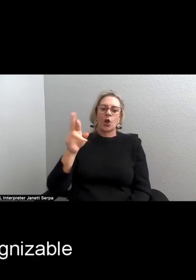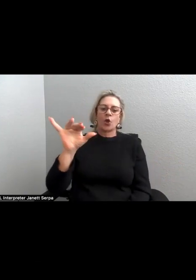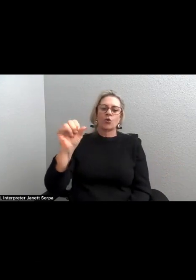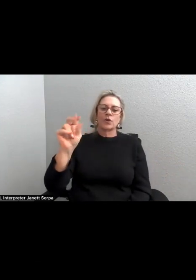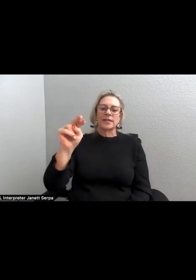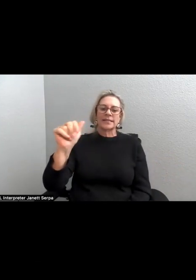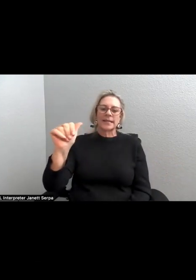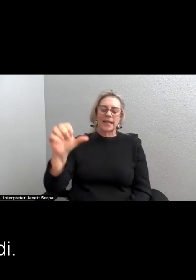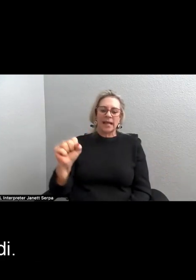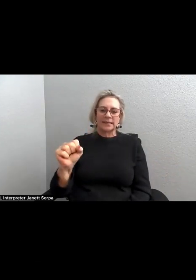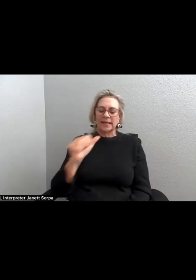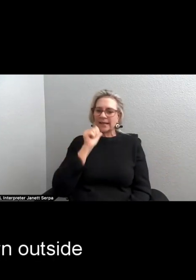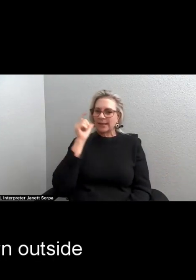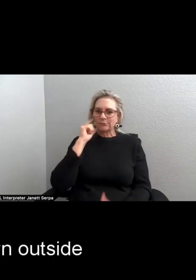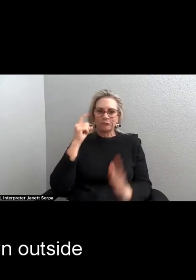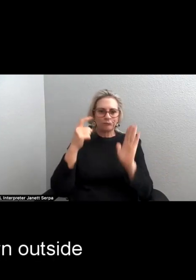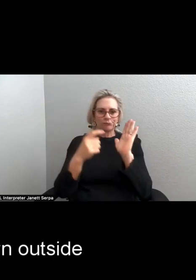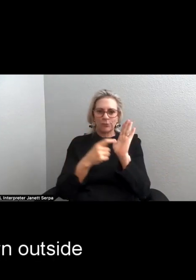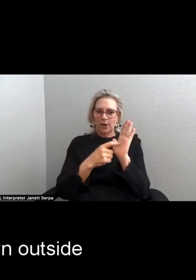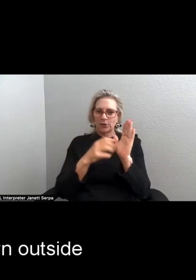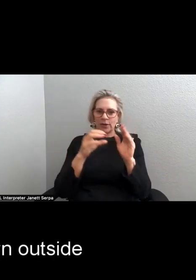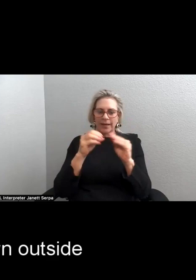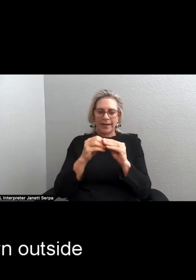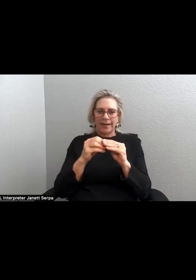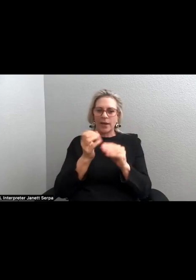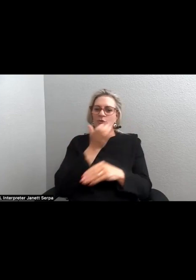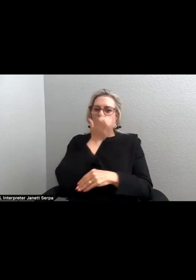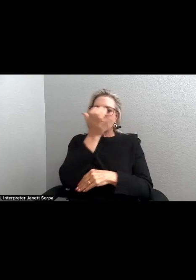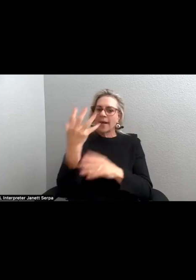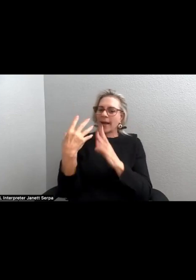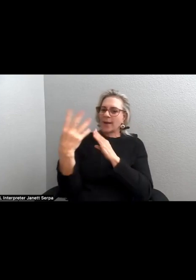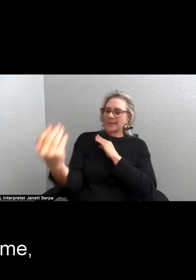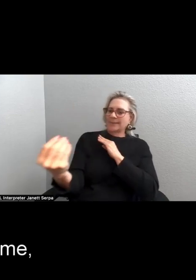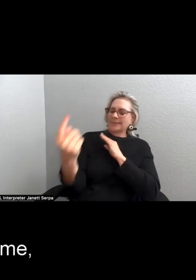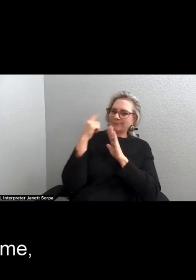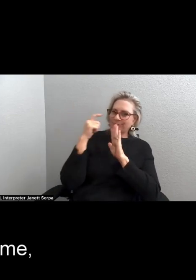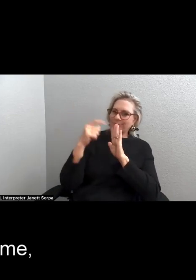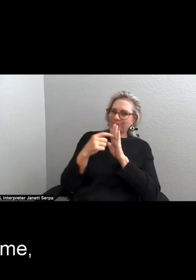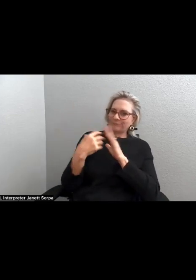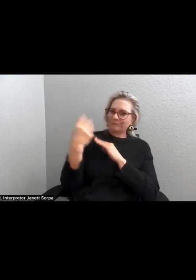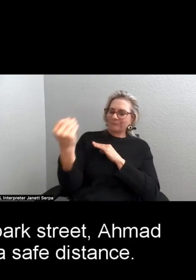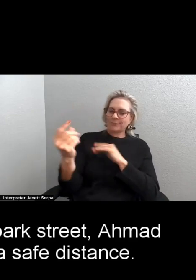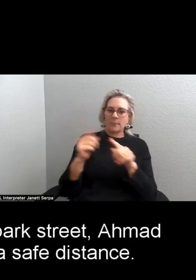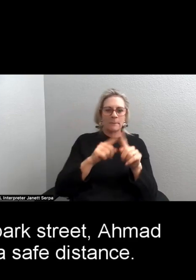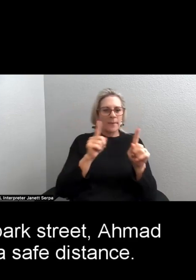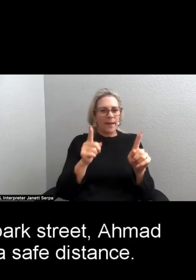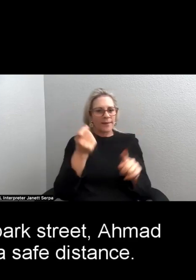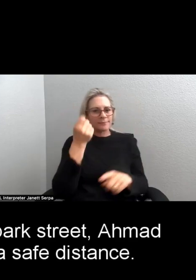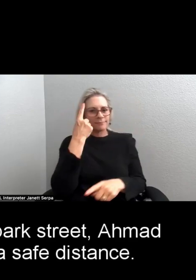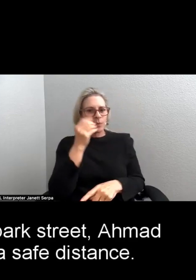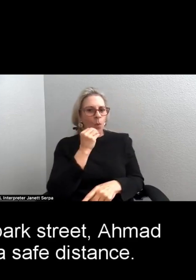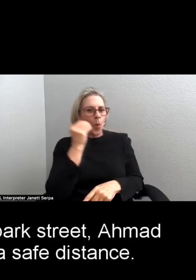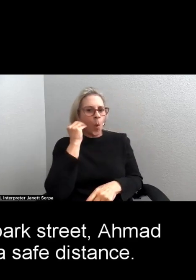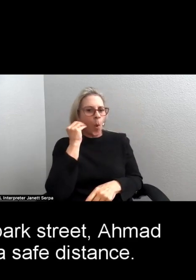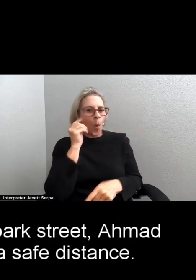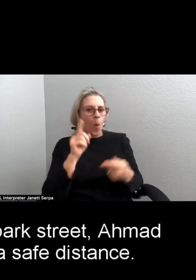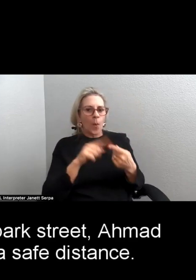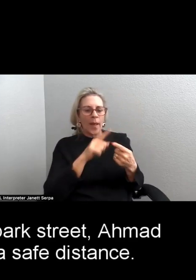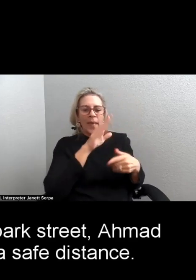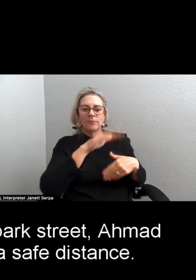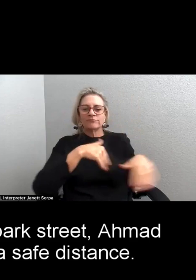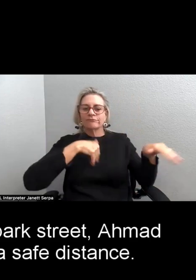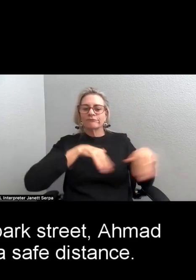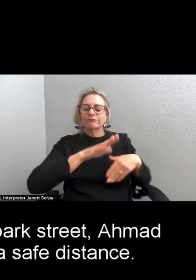unrecognizable Hindi on the lawn outside. At home, when they roamed Park Street,